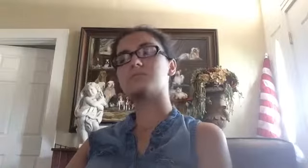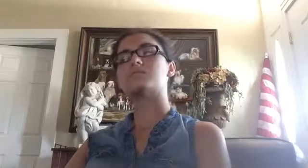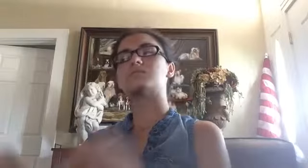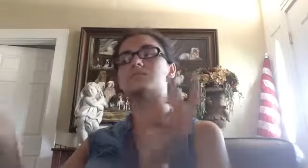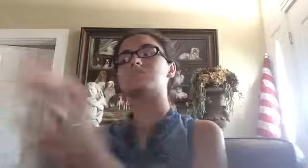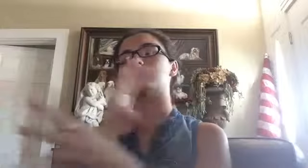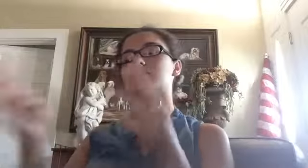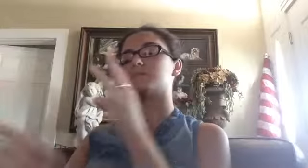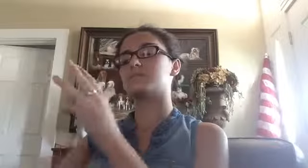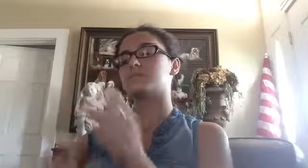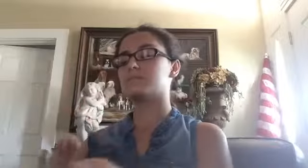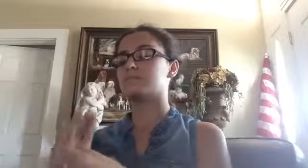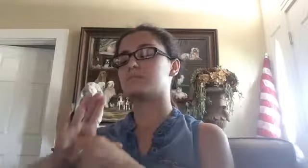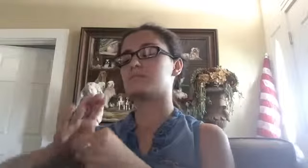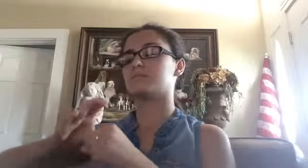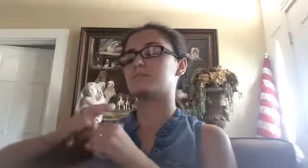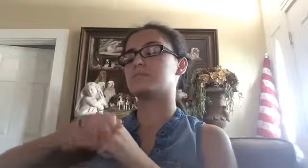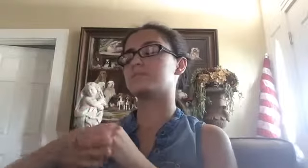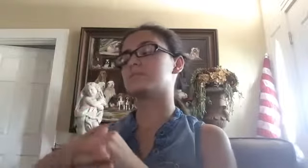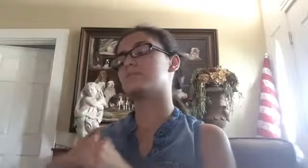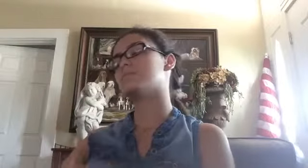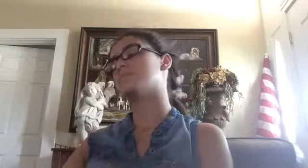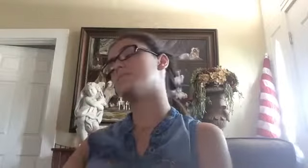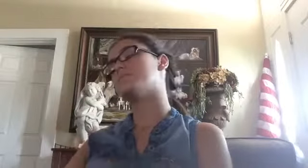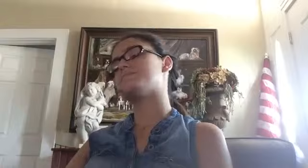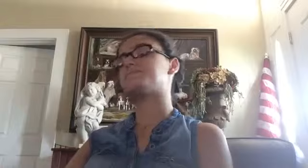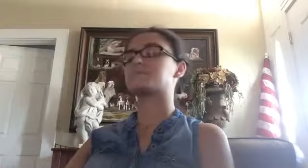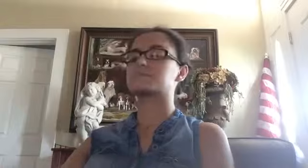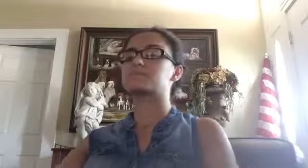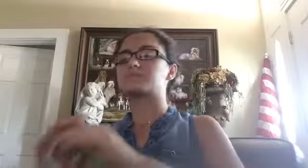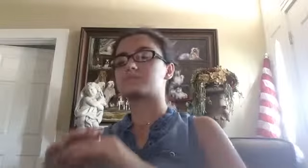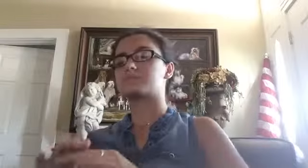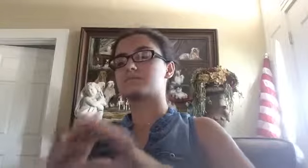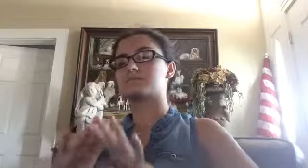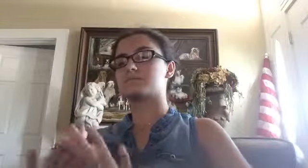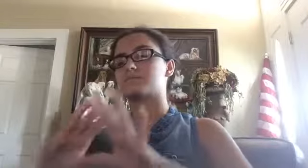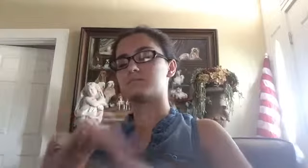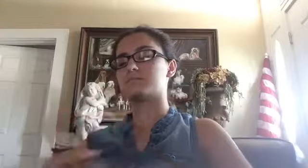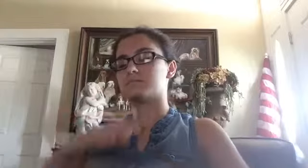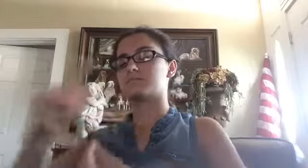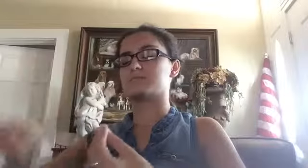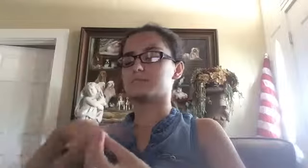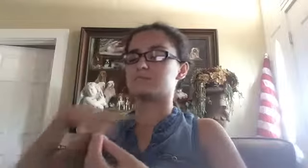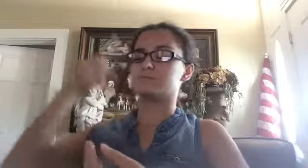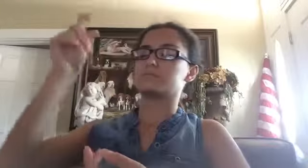The end of this world, can push us around.